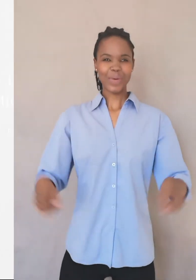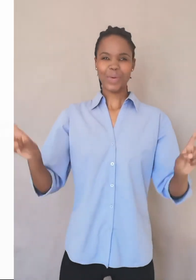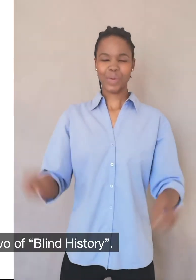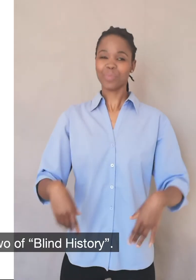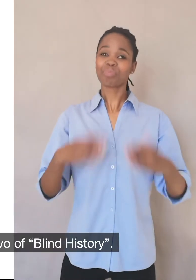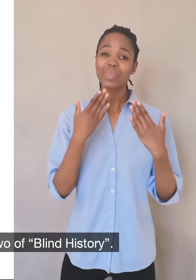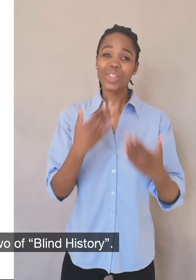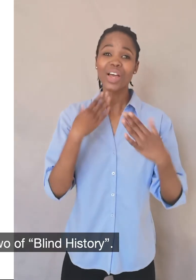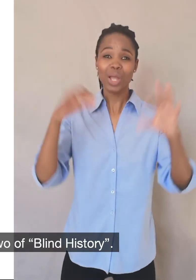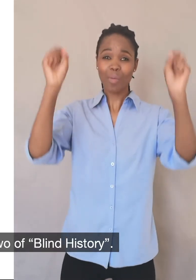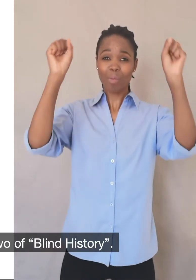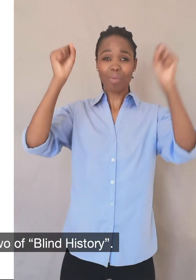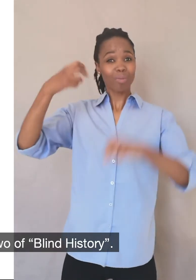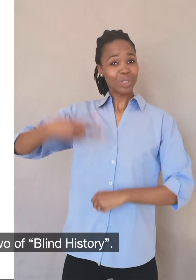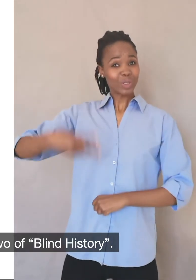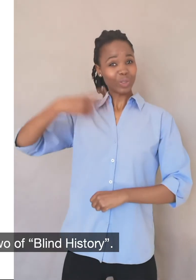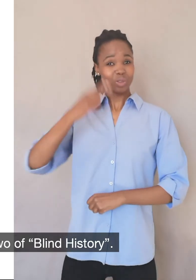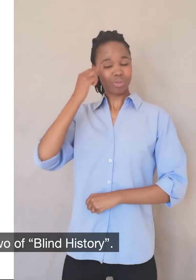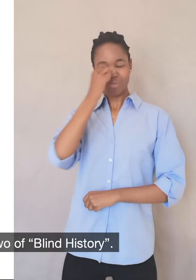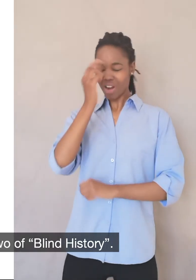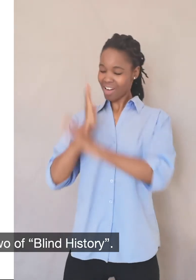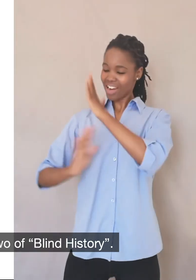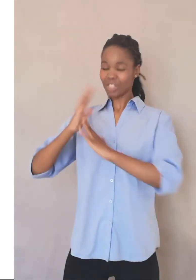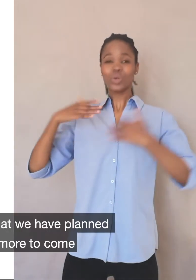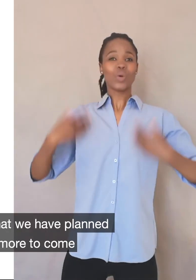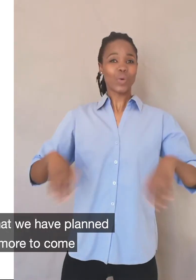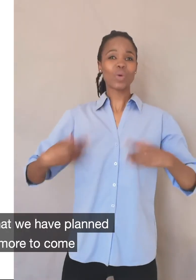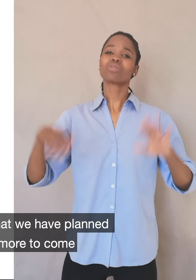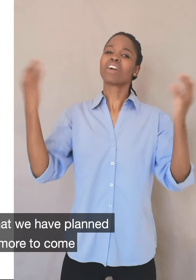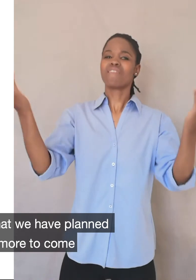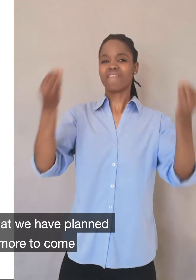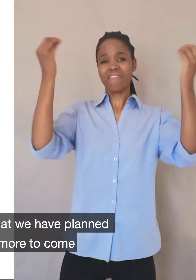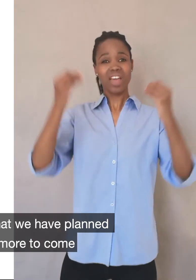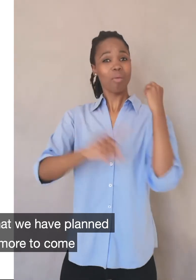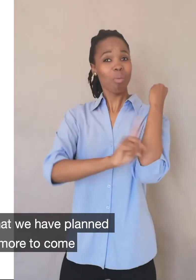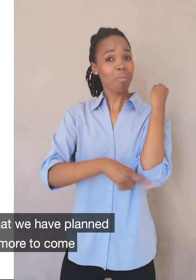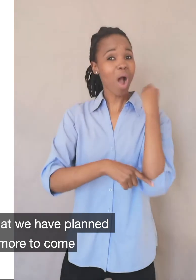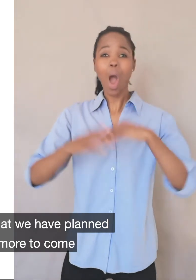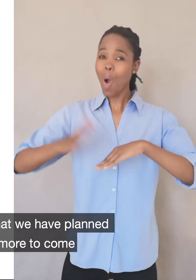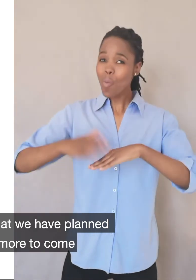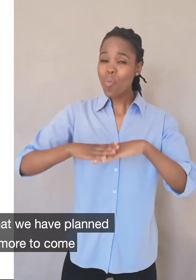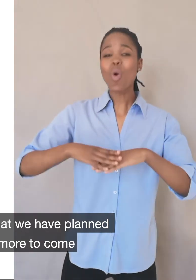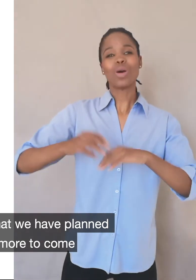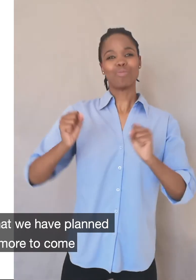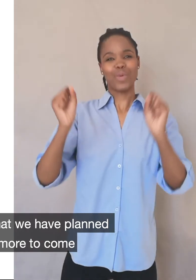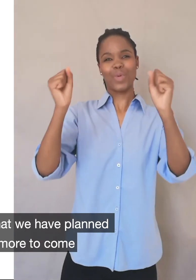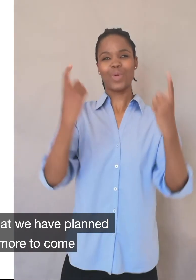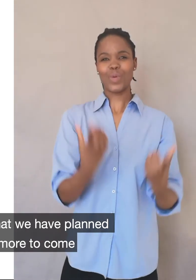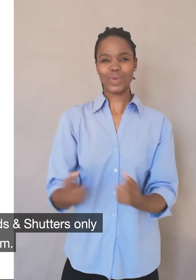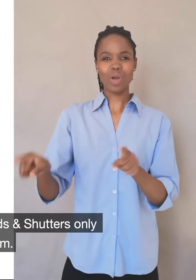Thank you for listening to Season 2 of Blind History. This is one of the many episodes that we have planned for you, and there are plenty more to come. It's brought